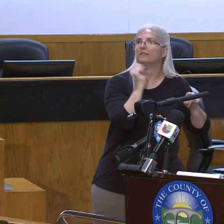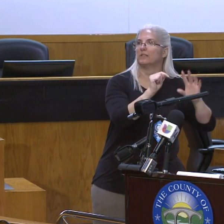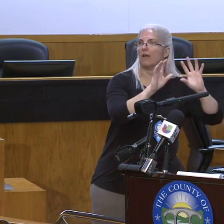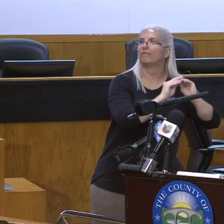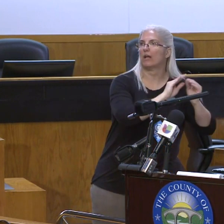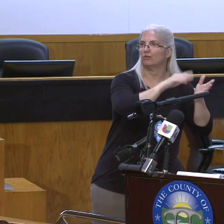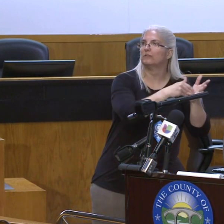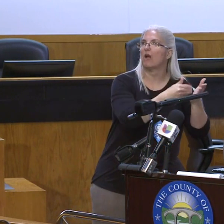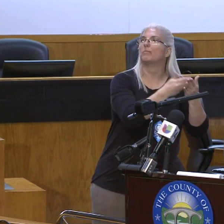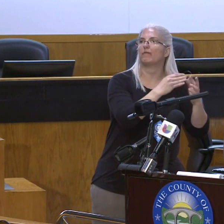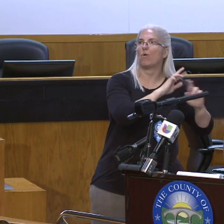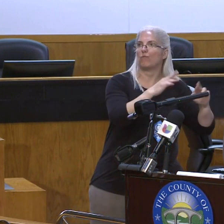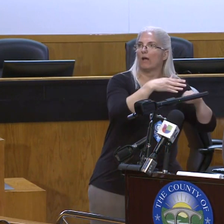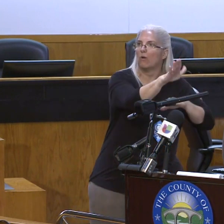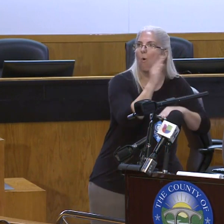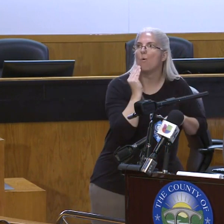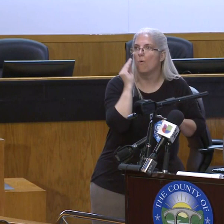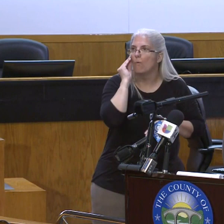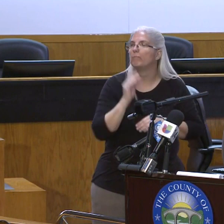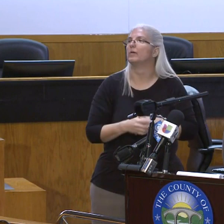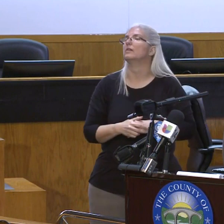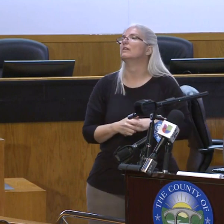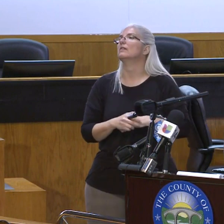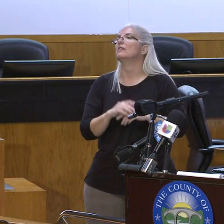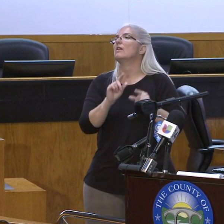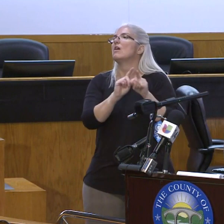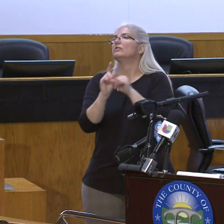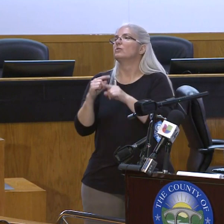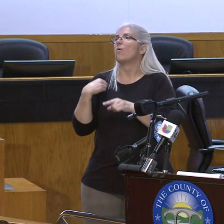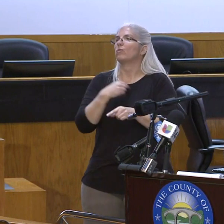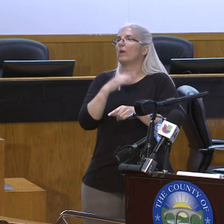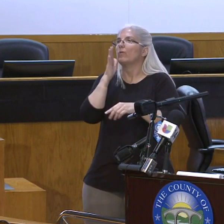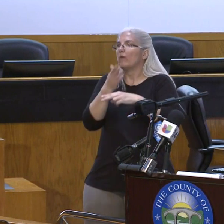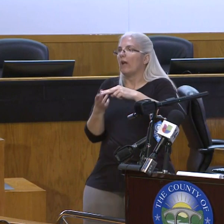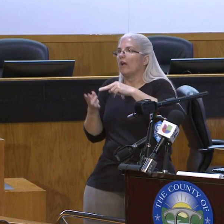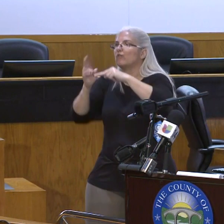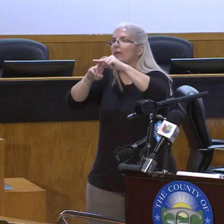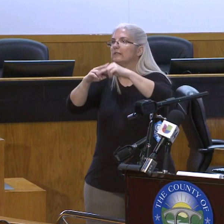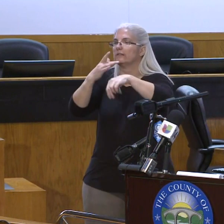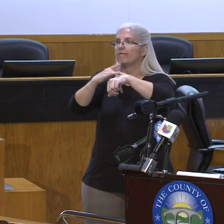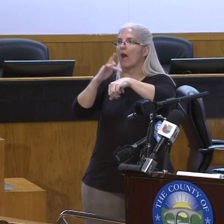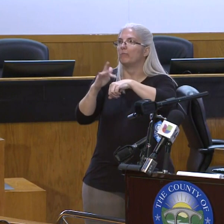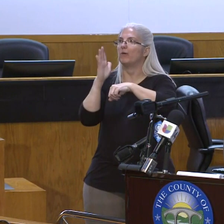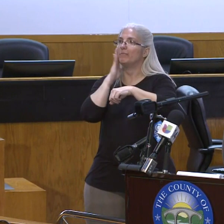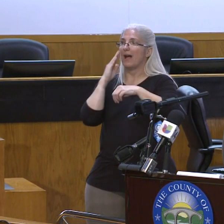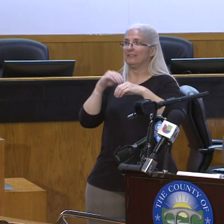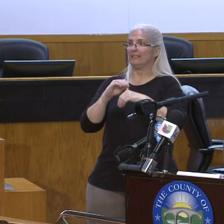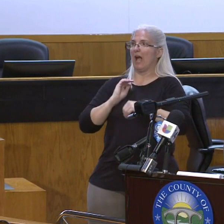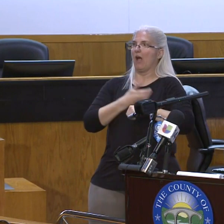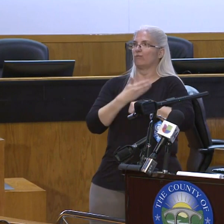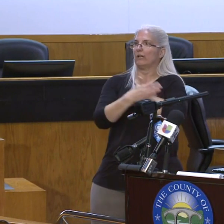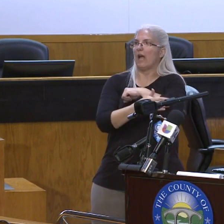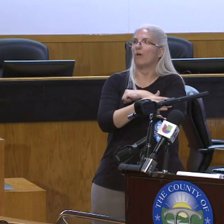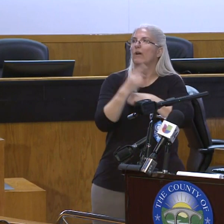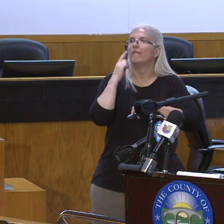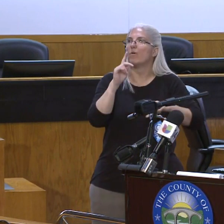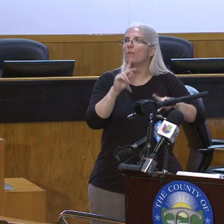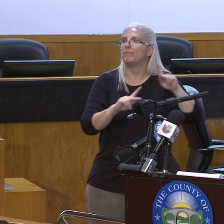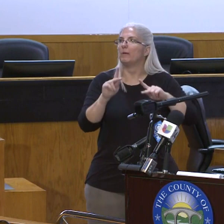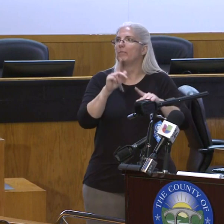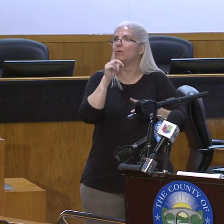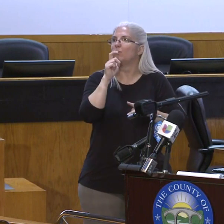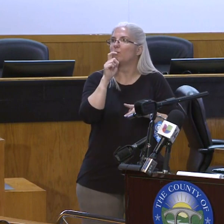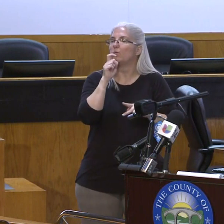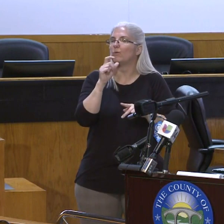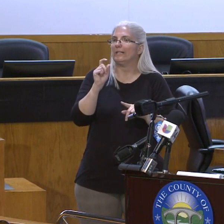We are also working on increasing available beds in our county for patients who have skilled nursing needs. That means they might have been in